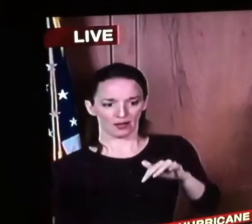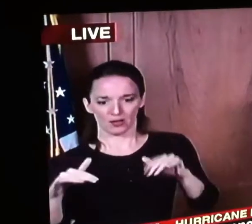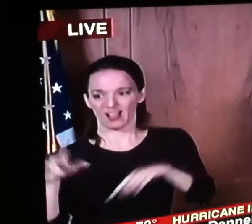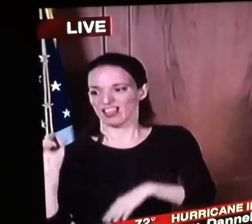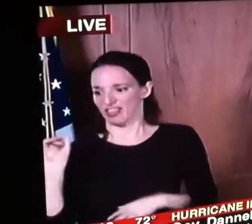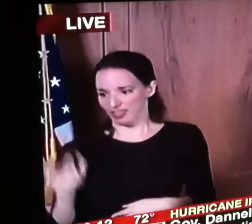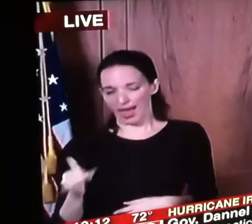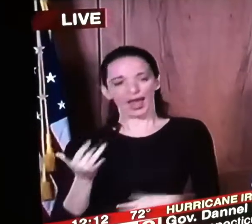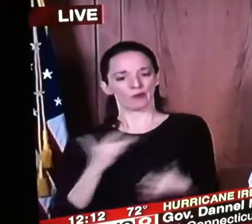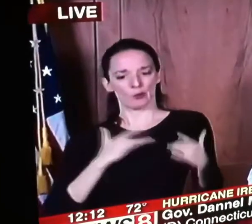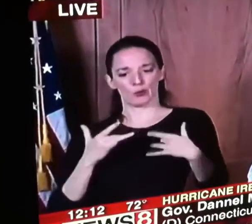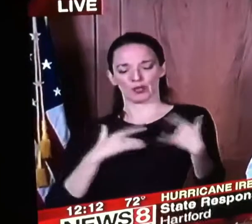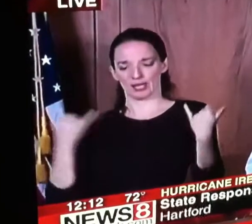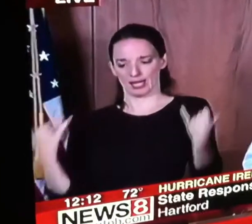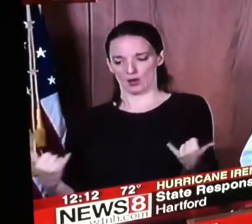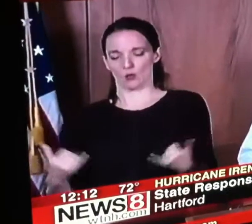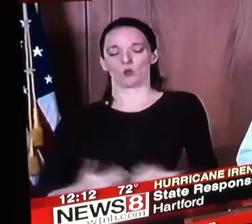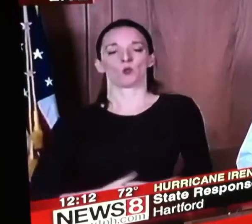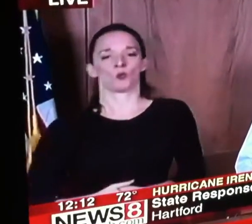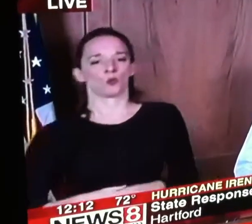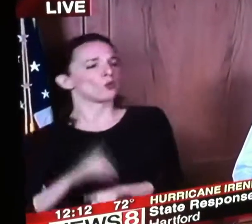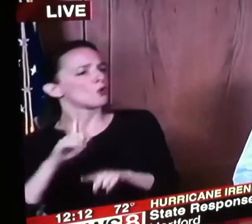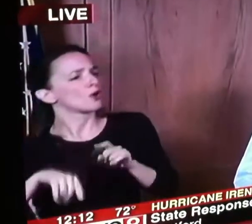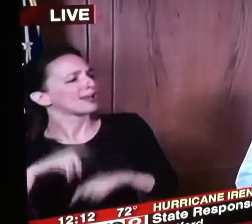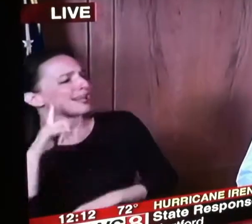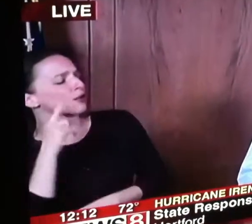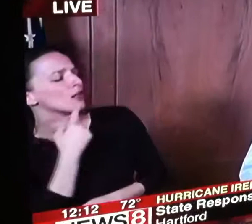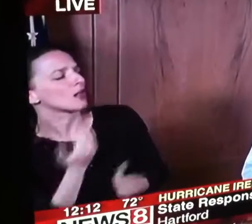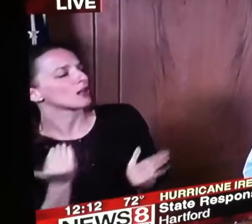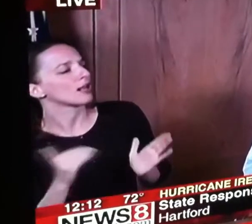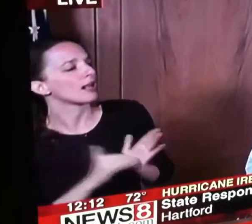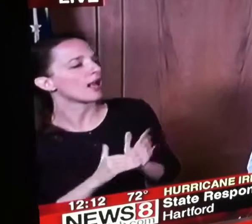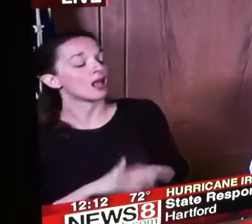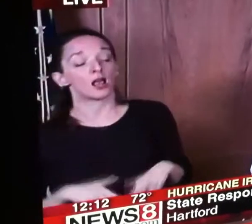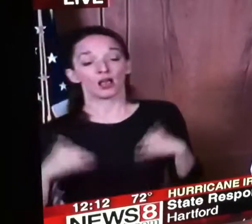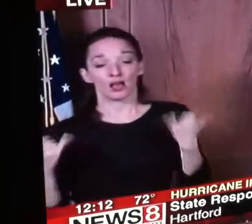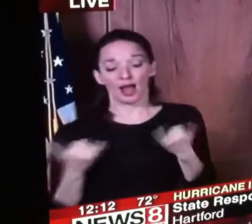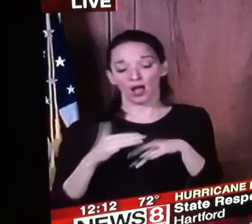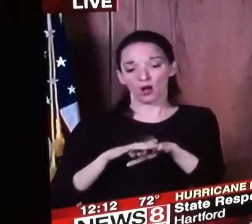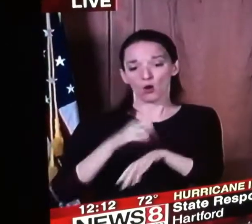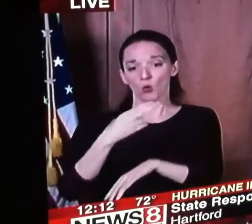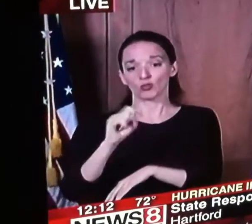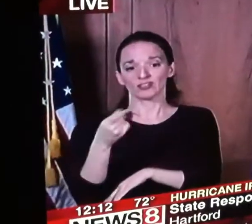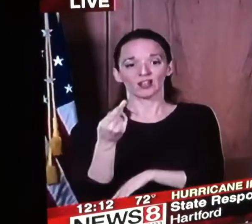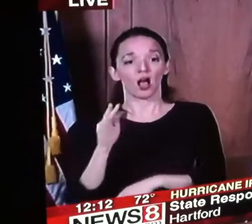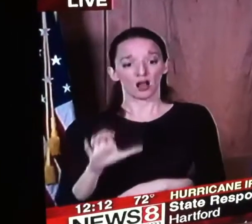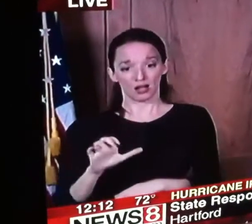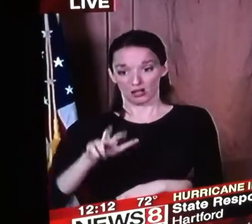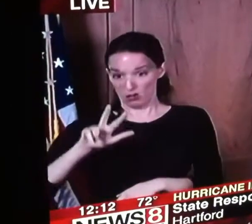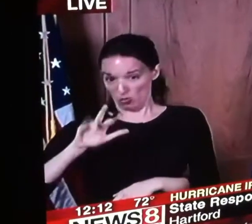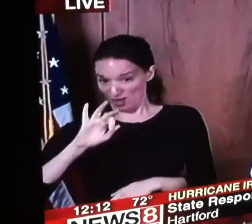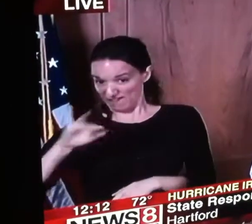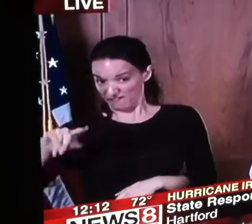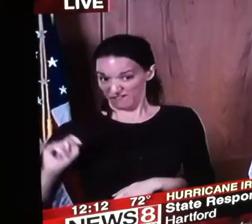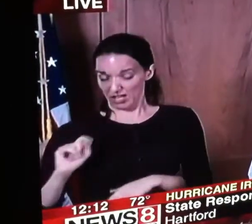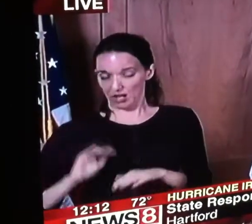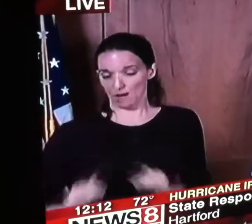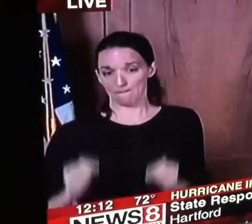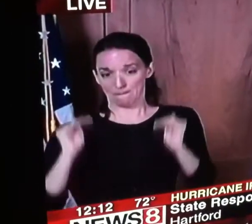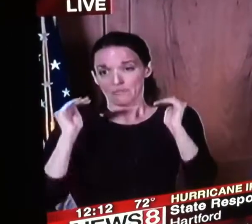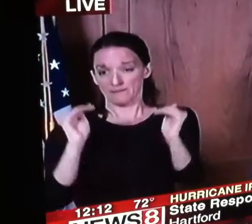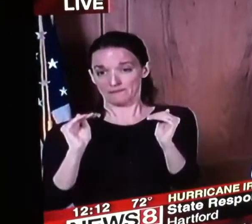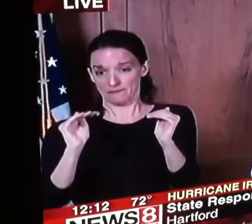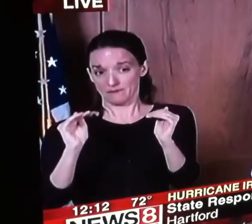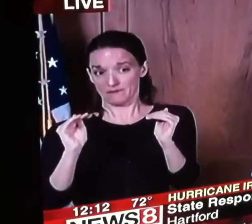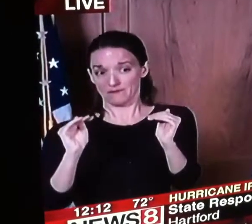uh it's about three and a half feet above what we would like to see it at uh and what that causes is tributary backup so it's